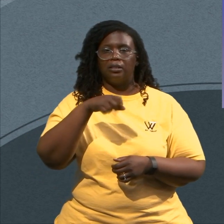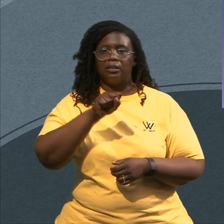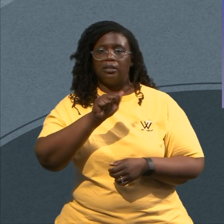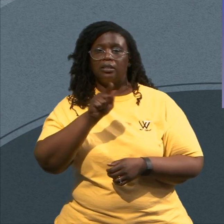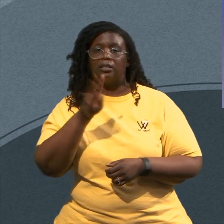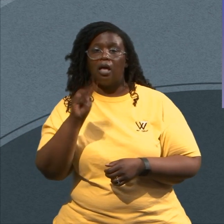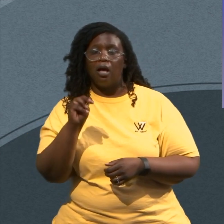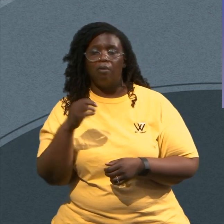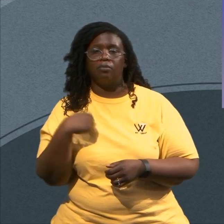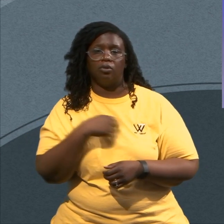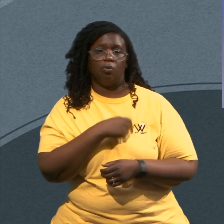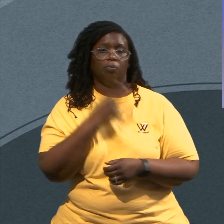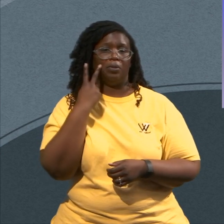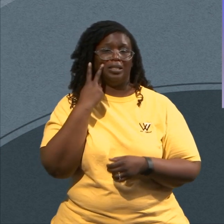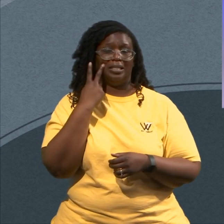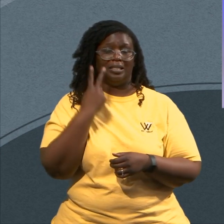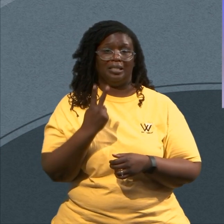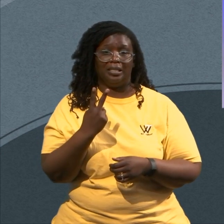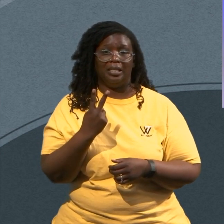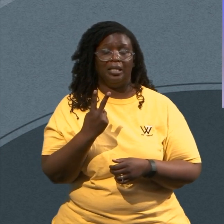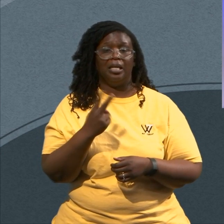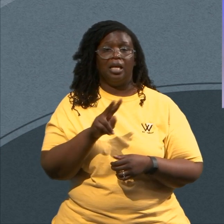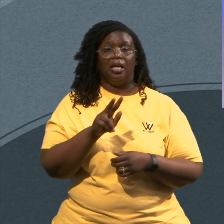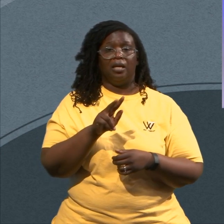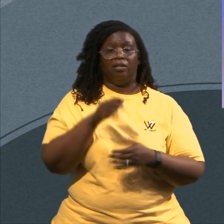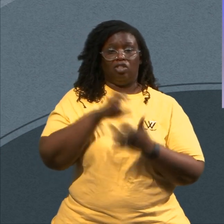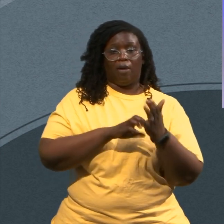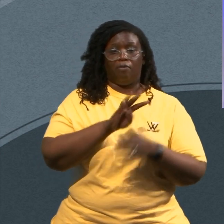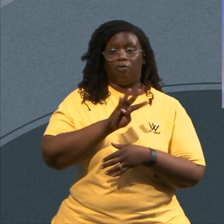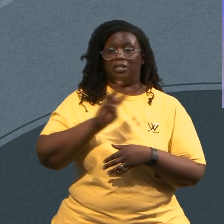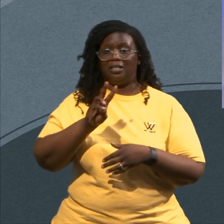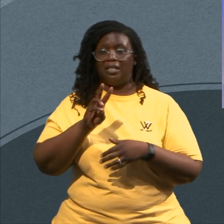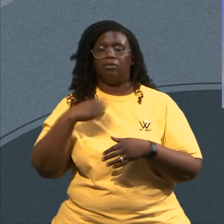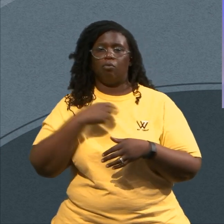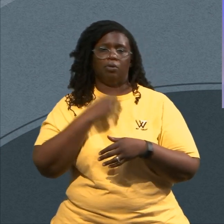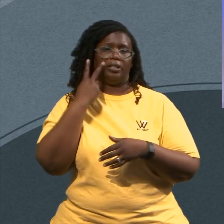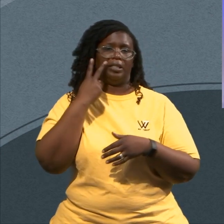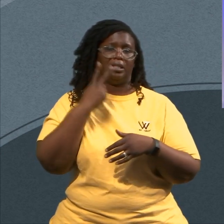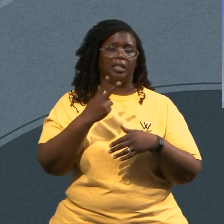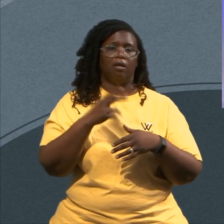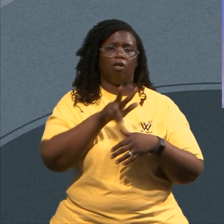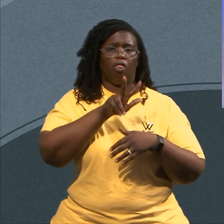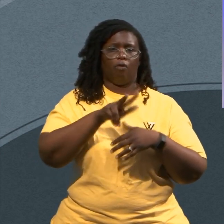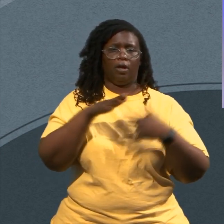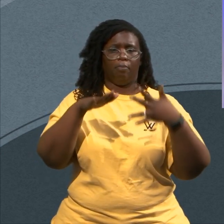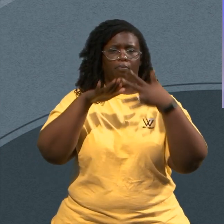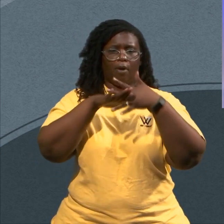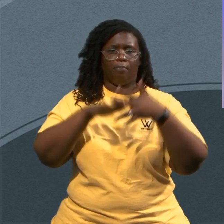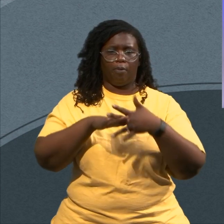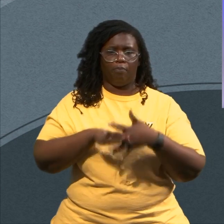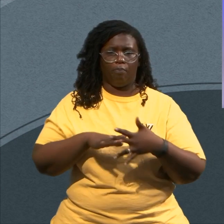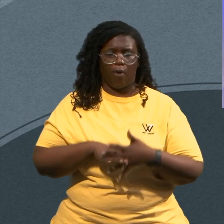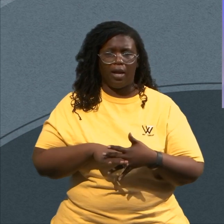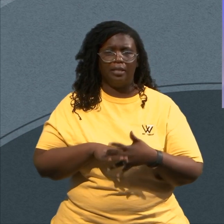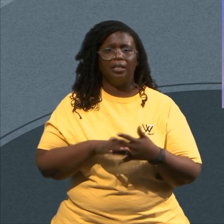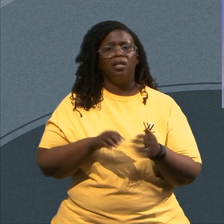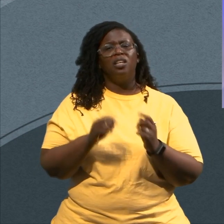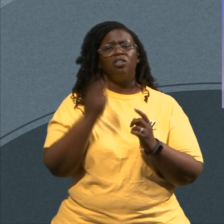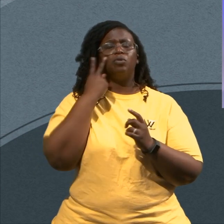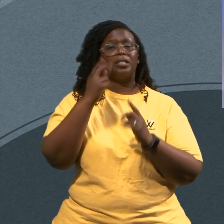see it at the end of verse 3 We see it at the end Of verse 7 And we see it at the end Of verse 11 When we find a word That many of us